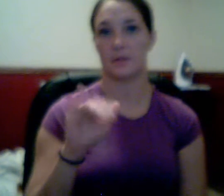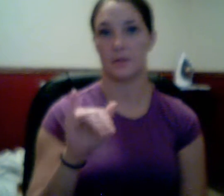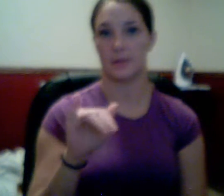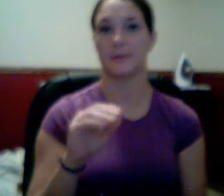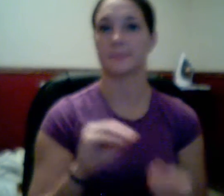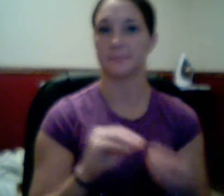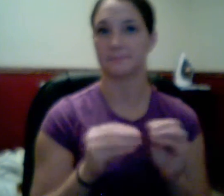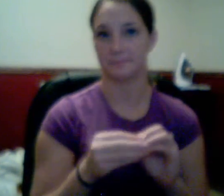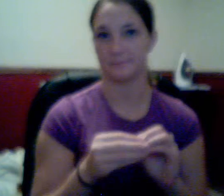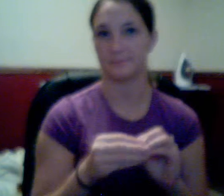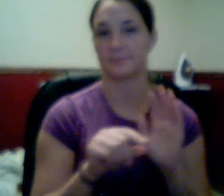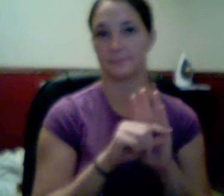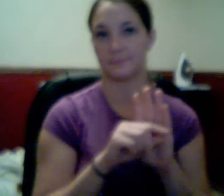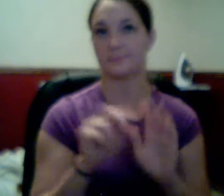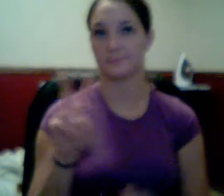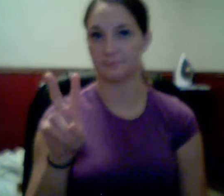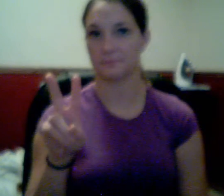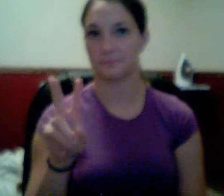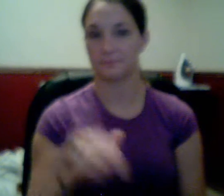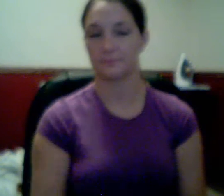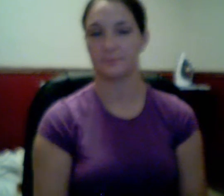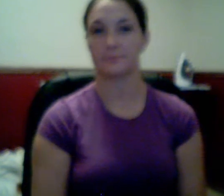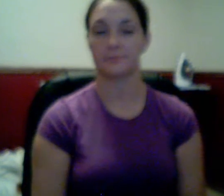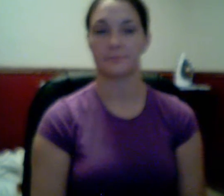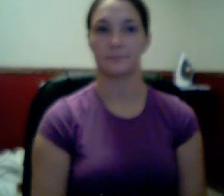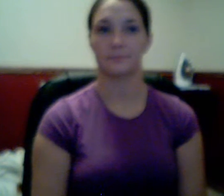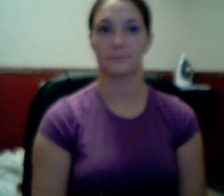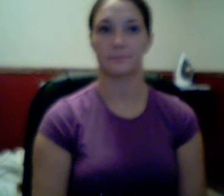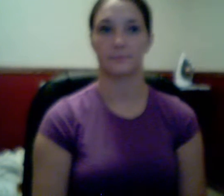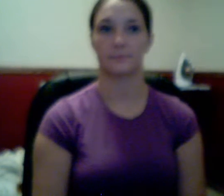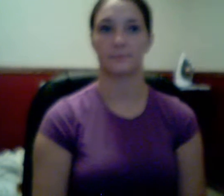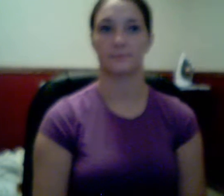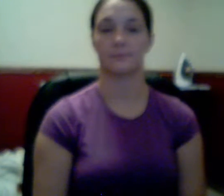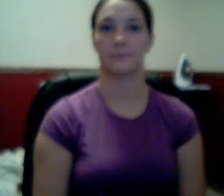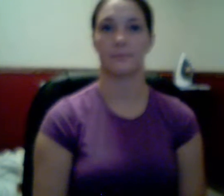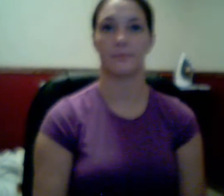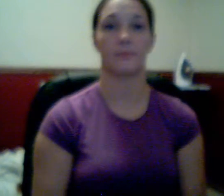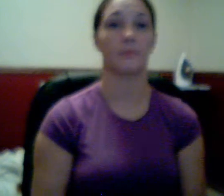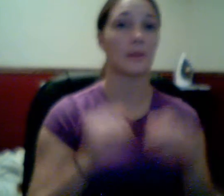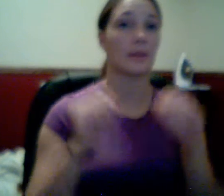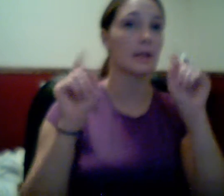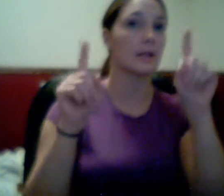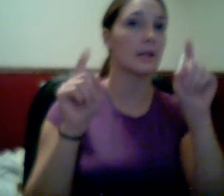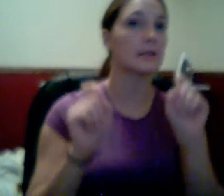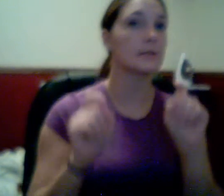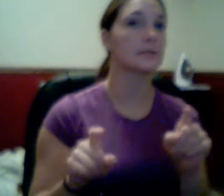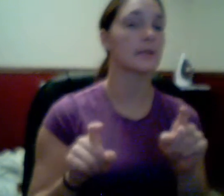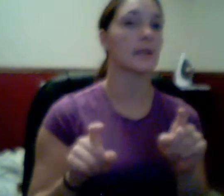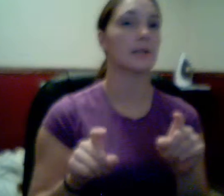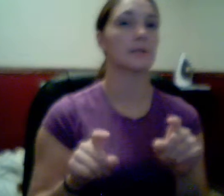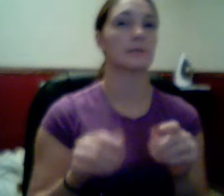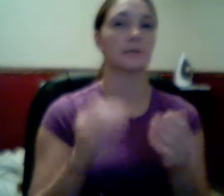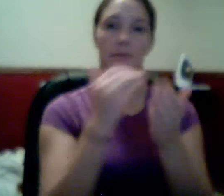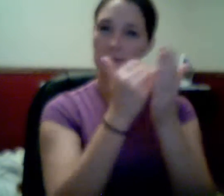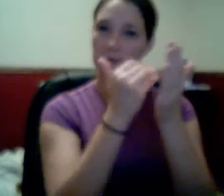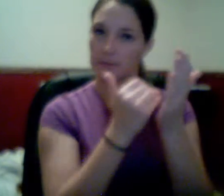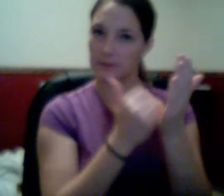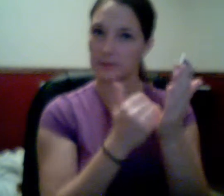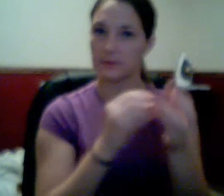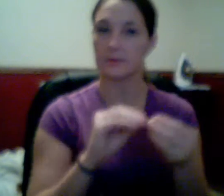I mention this, and I mention about the eyes, because sometimes on an exam, a professor will give you a list of numbers and say, which one of